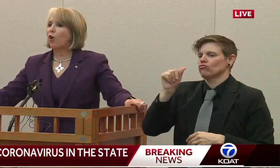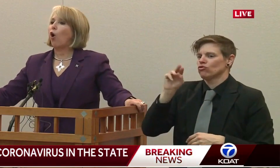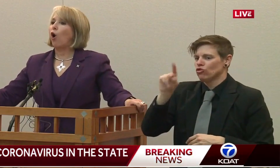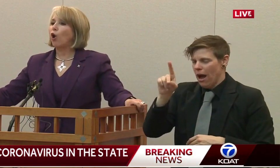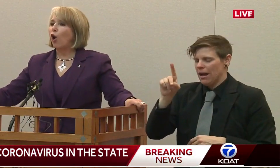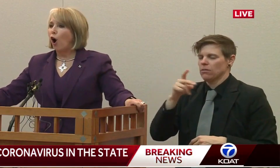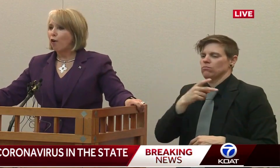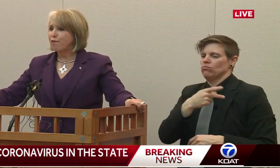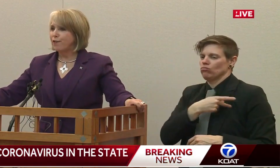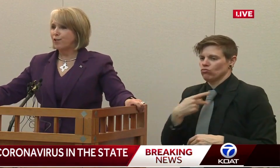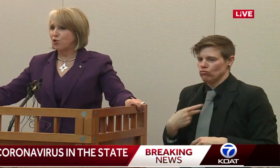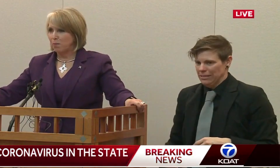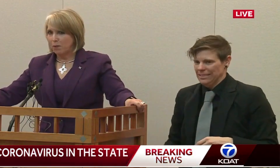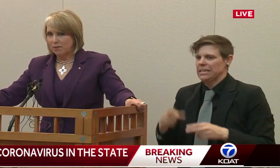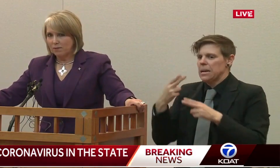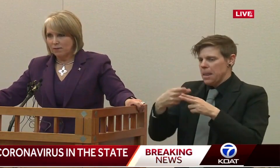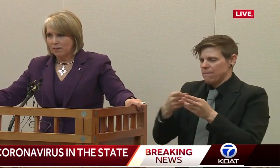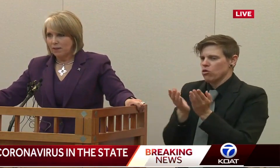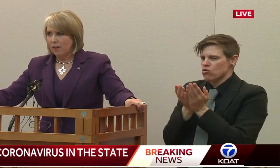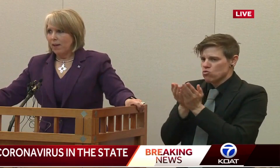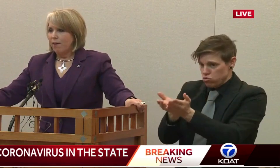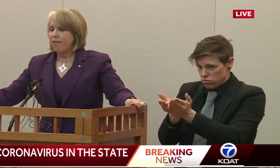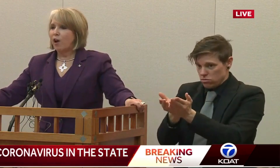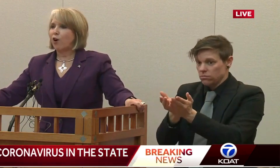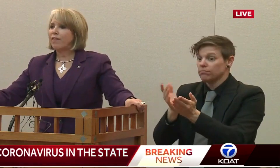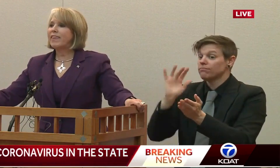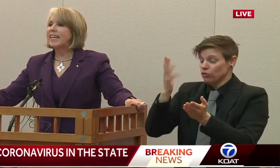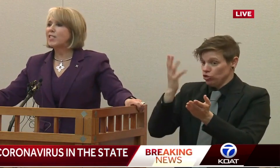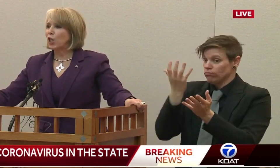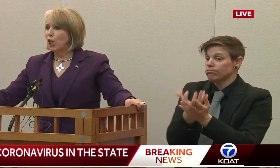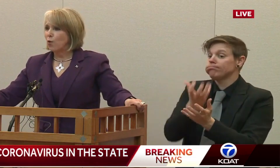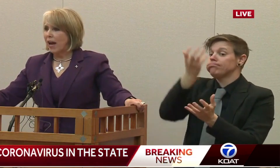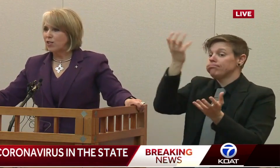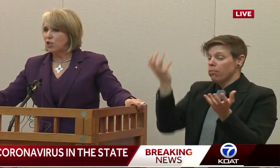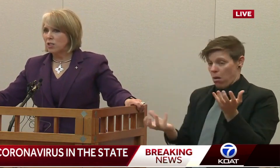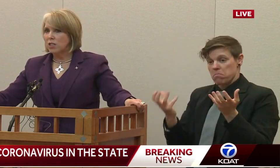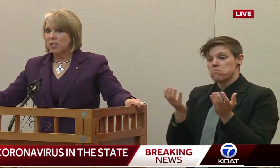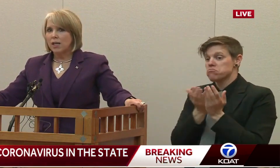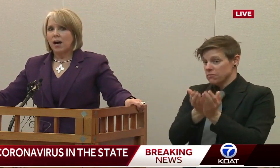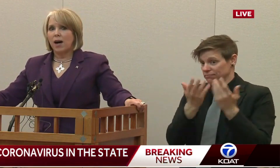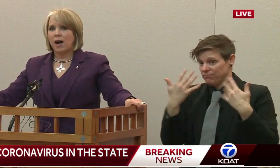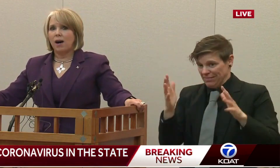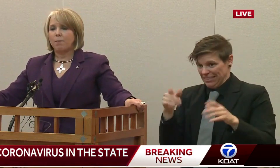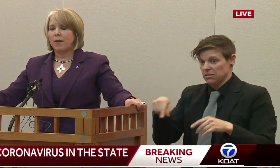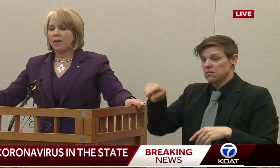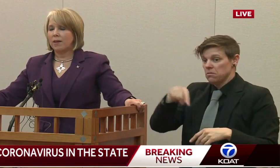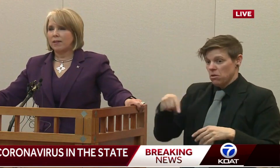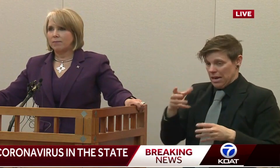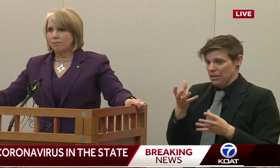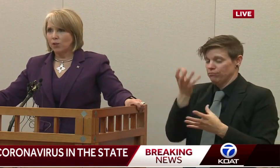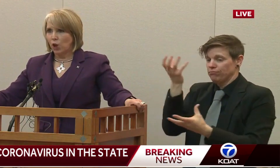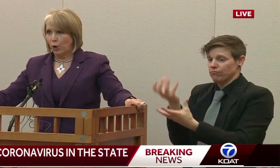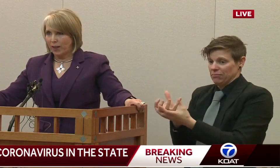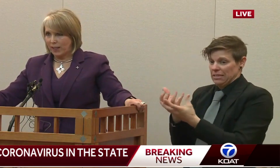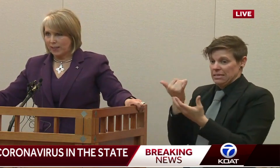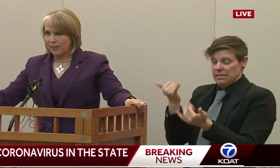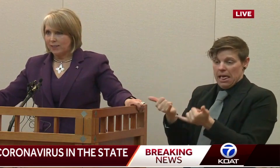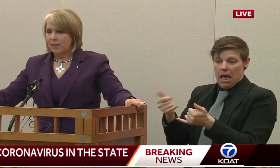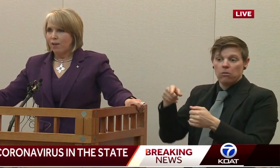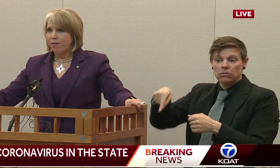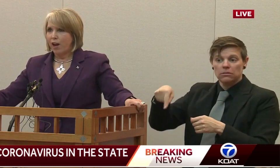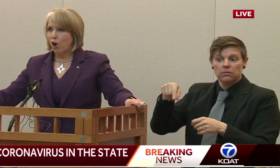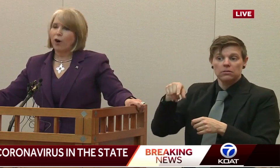They are all off the ship. They are in these locations currently.